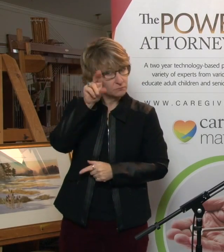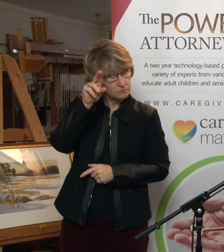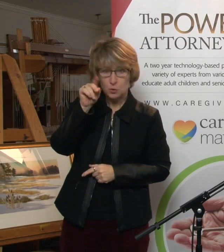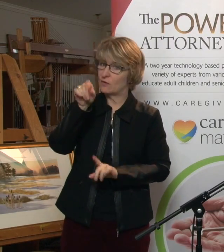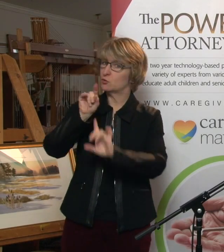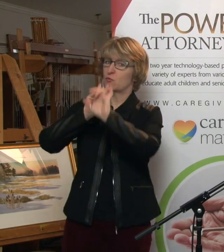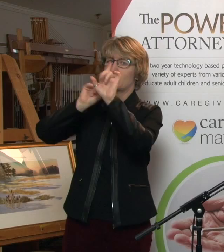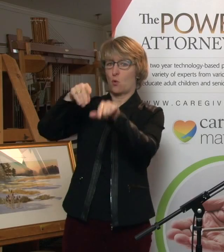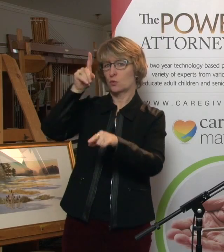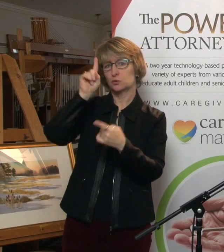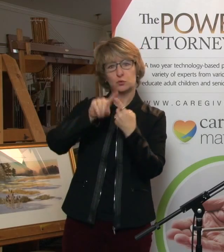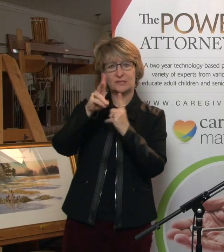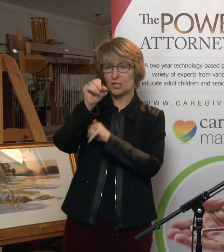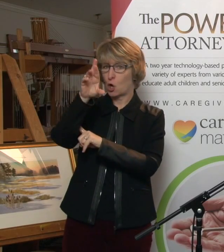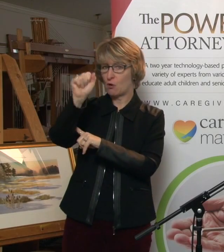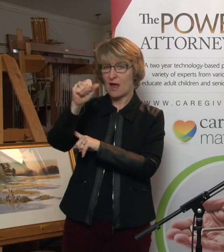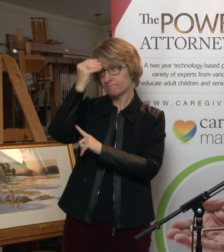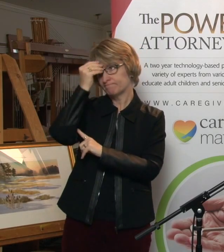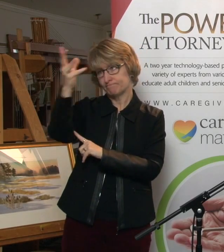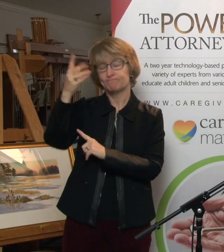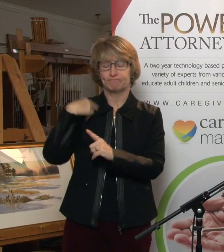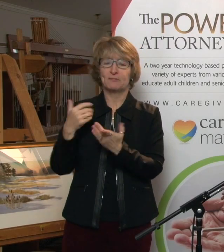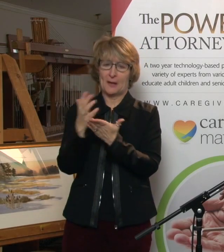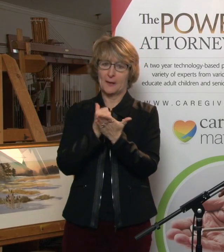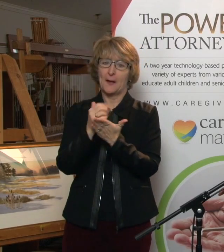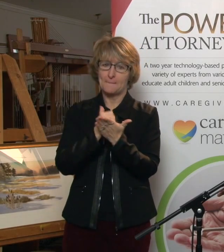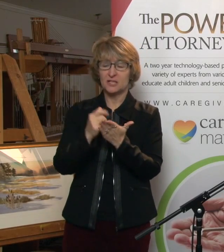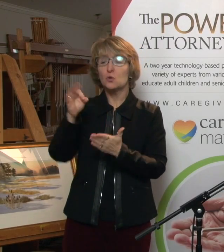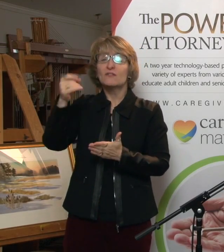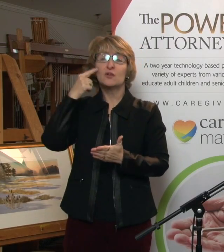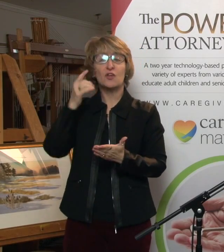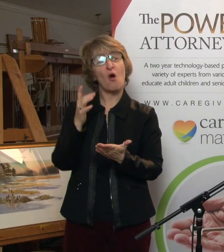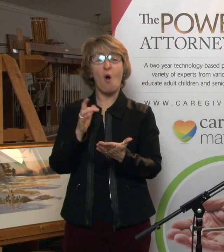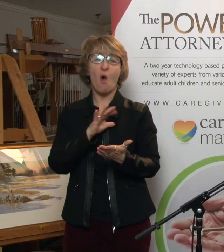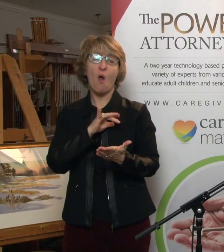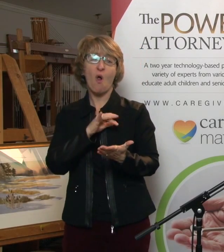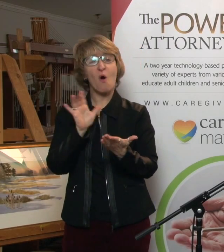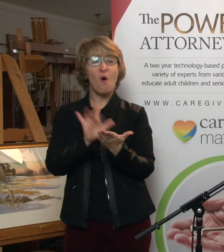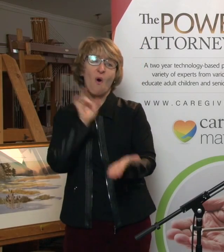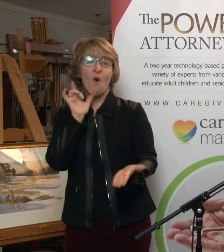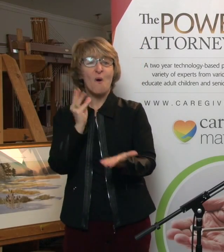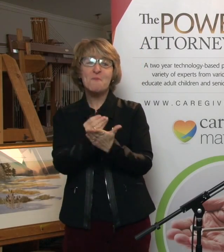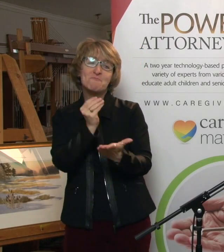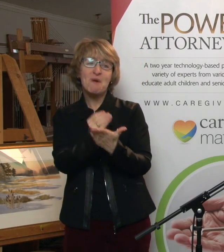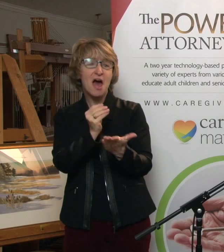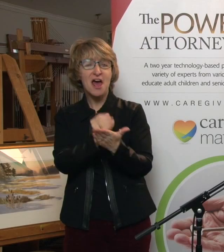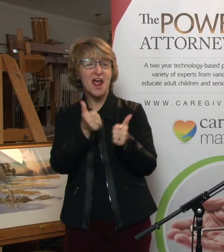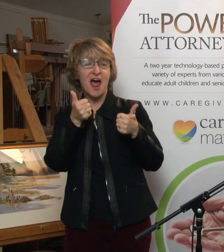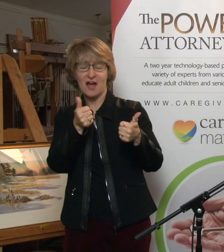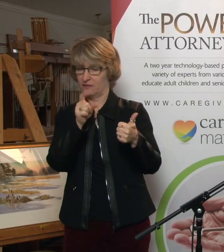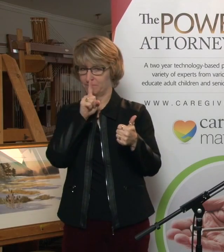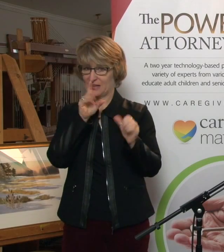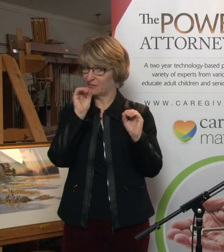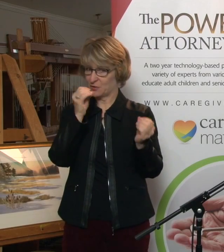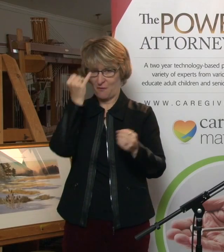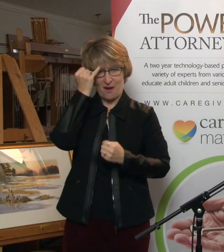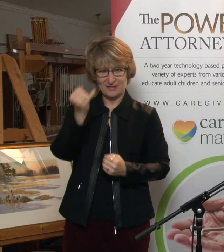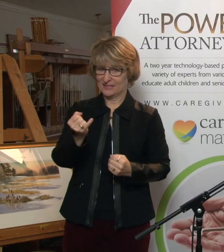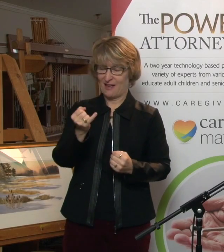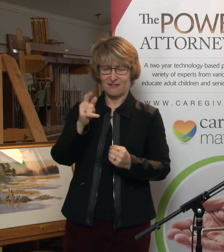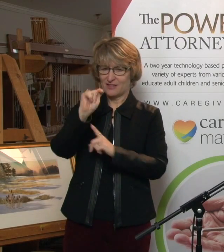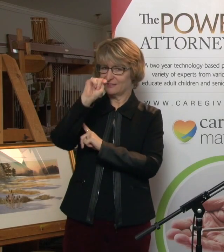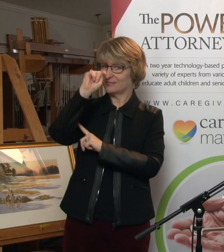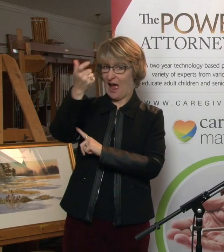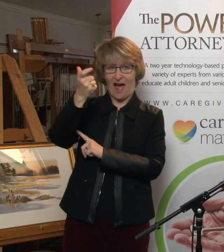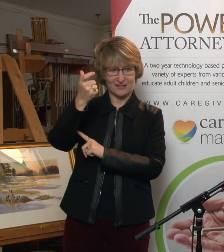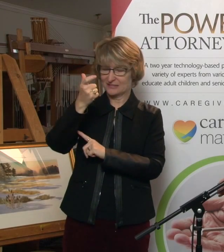income, so it's going to be a lot less than that. So people that think this is a nice way to make some side money, A, they have no idea what they're getting involved with, and B,